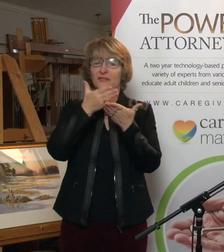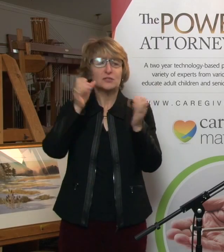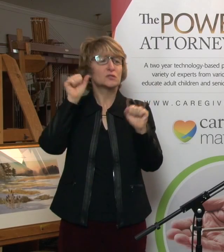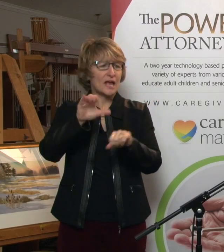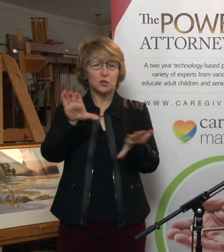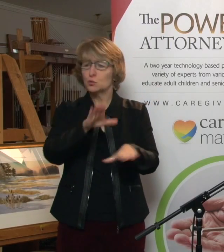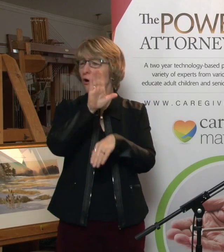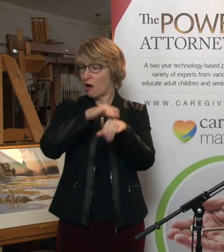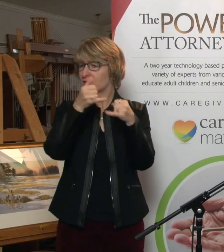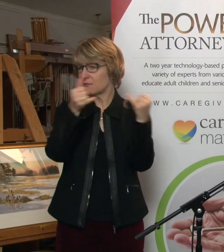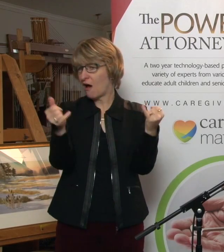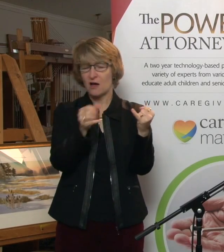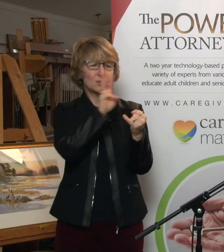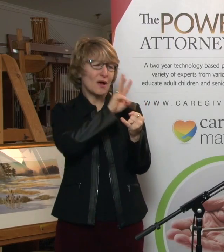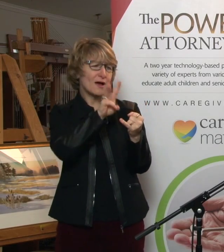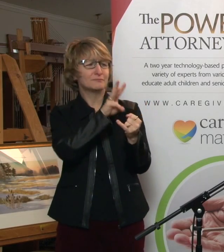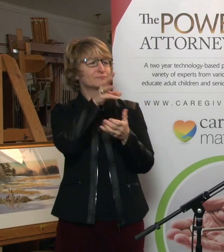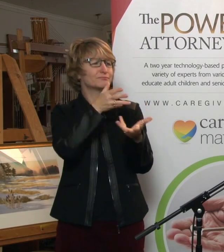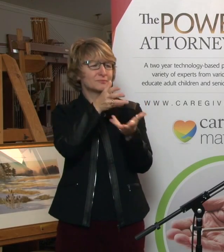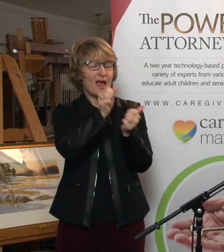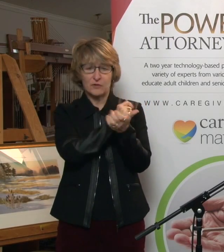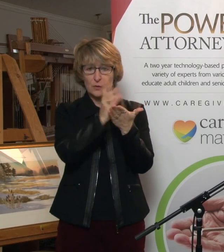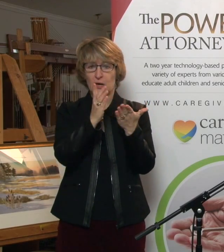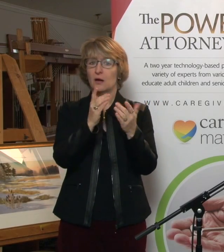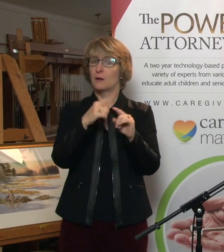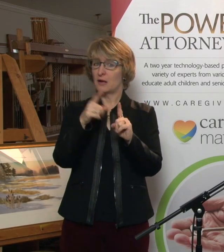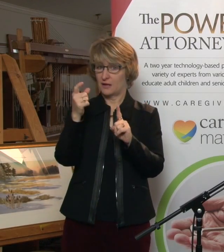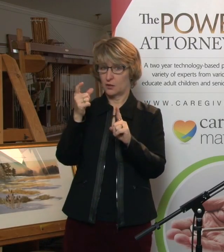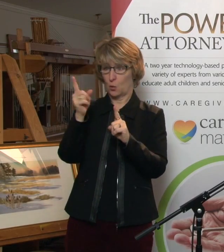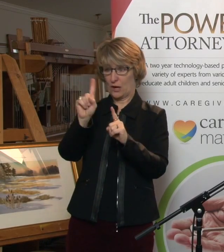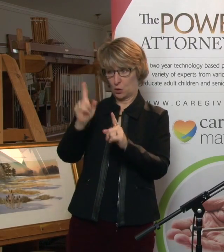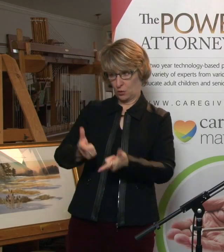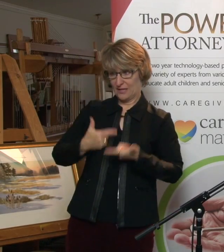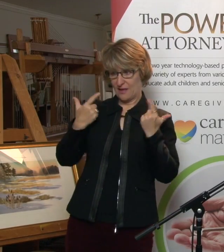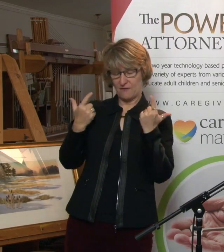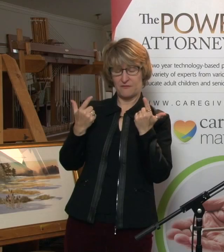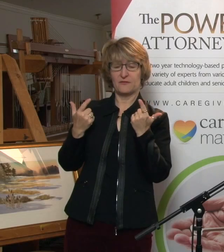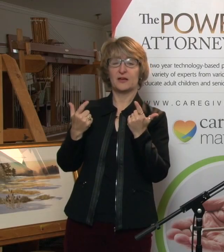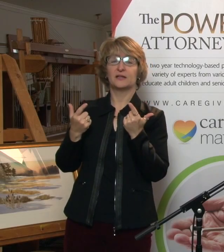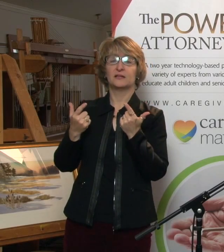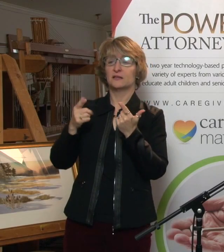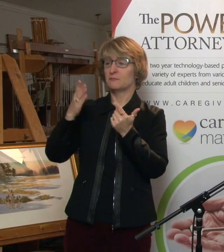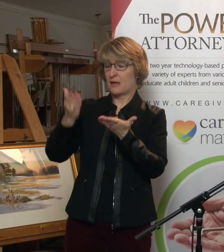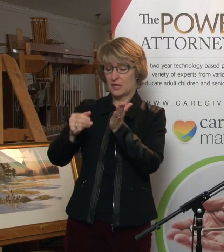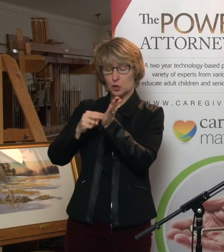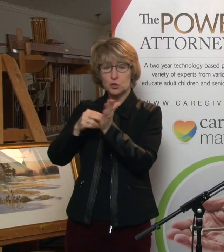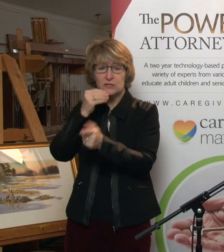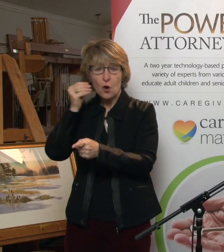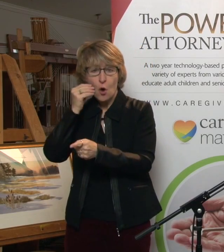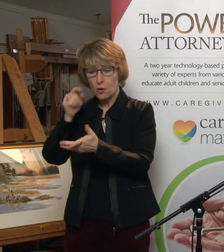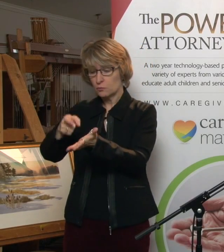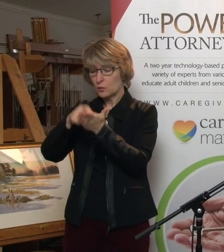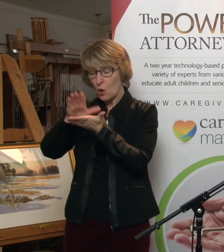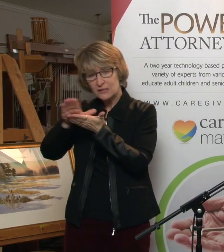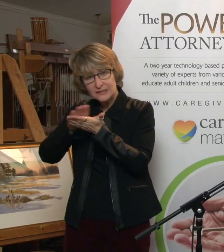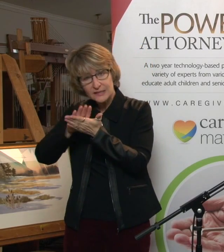you're physically, everybody lives somewhere when they pass away, whether it's in a nursing home that needs cleaned out or in the family home. They've had a cottage for the